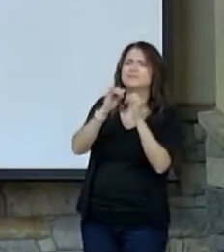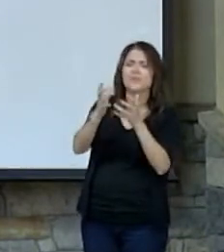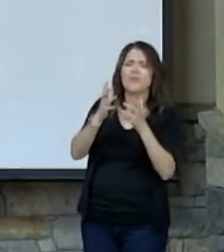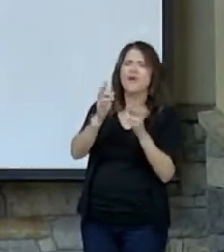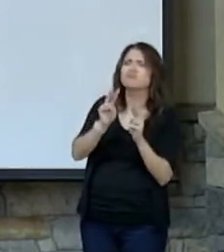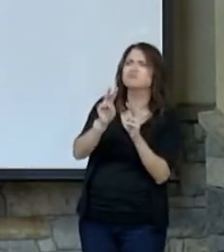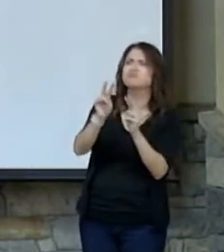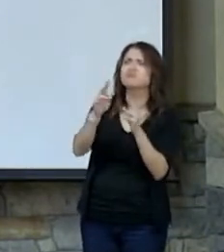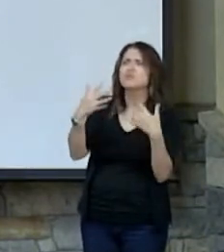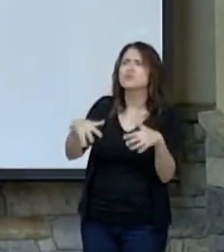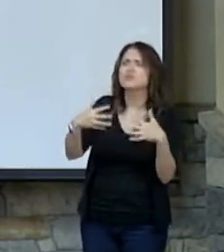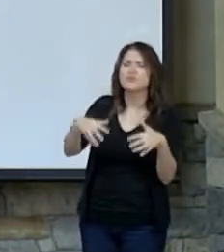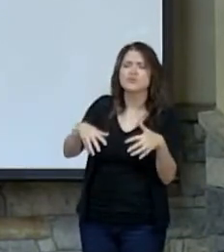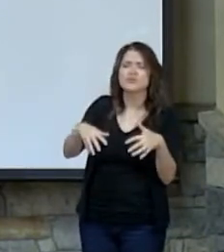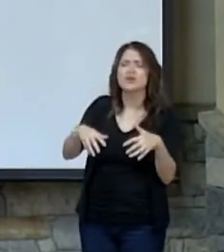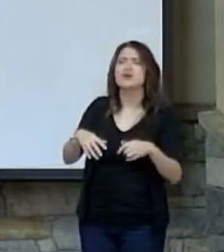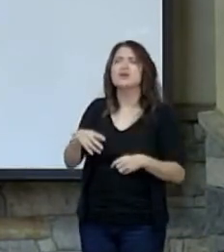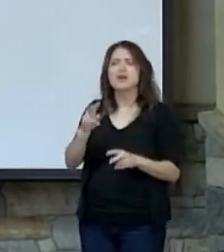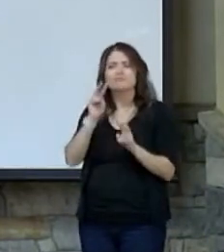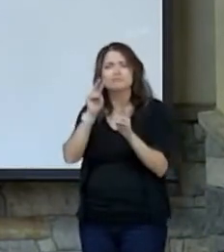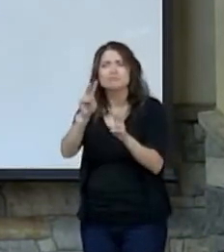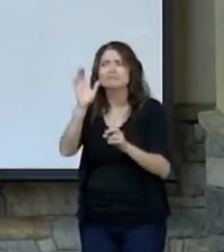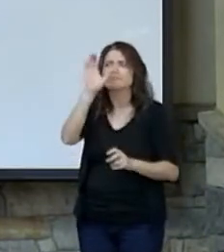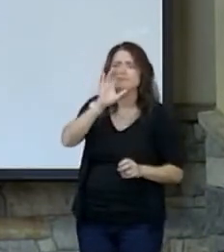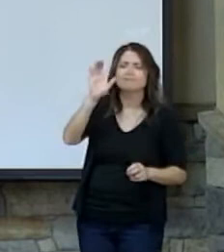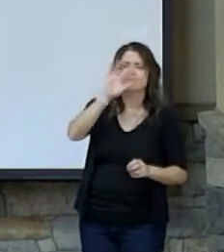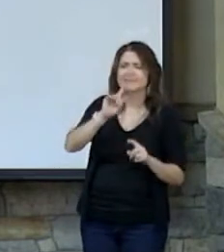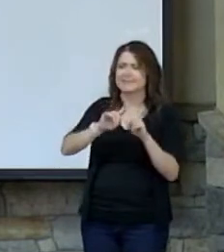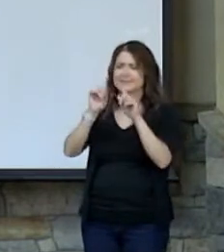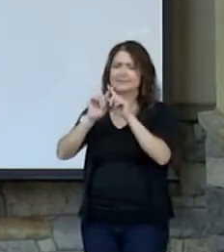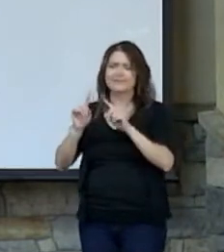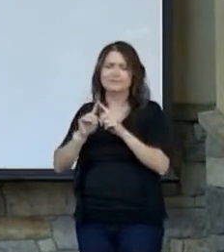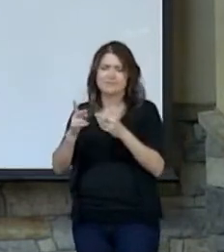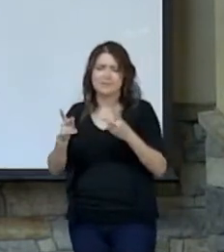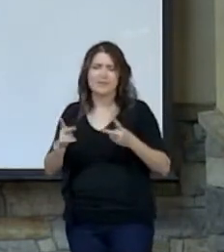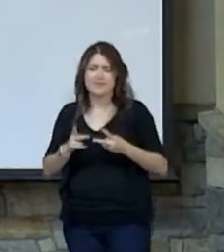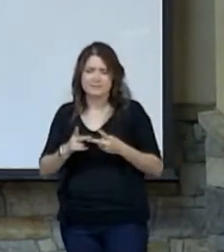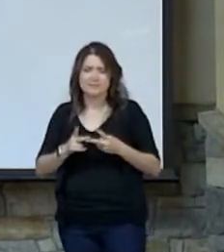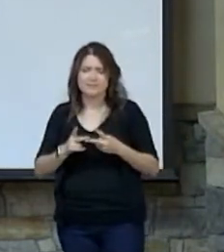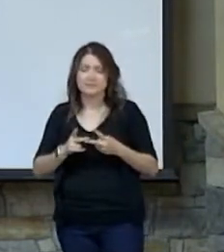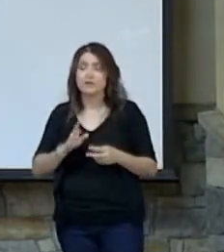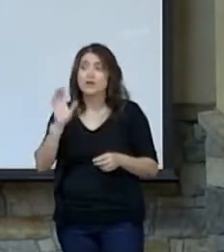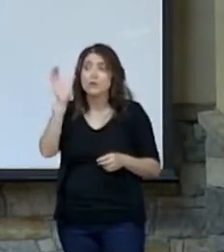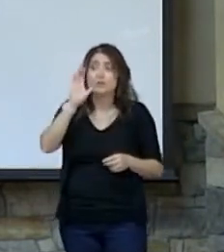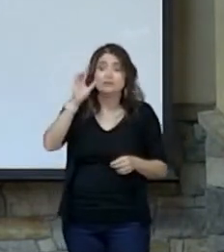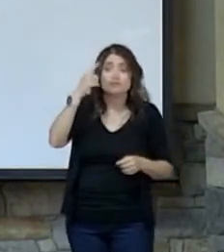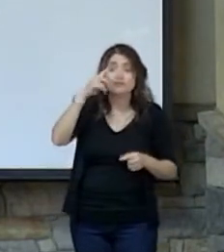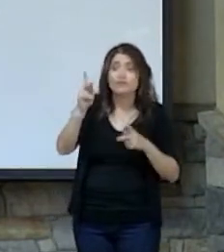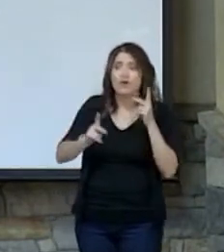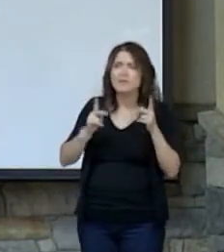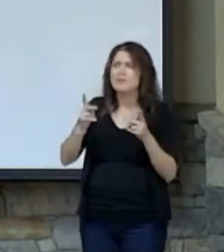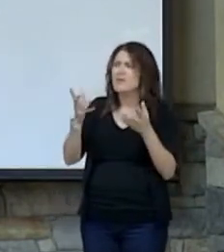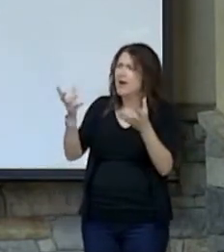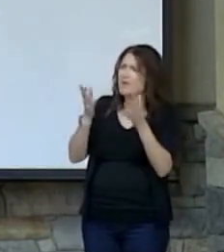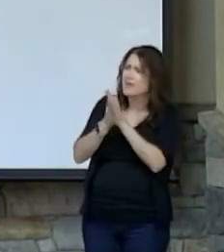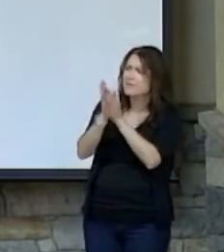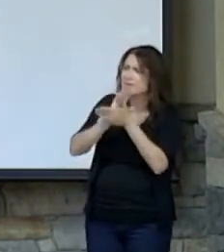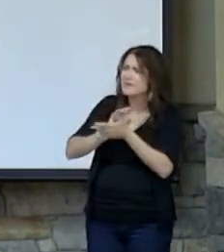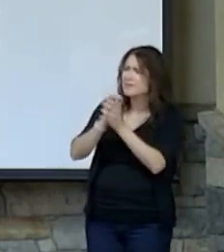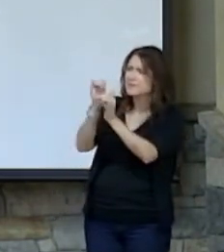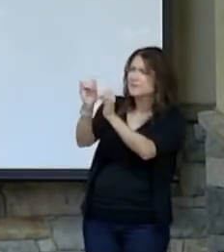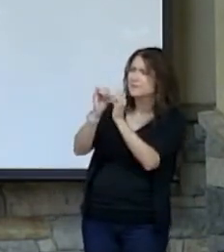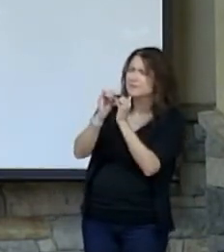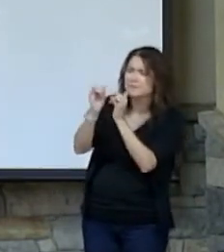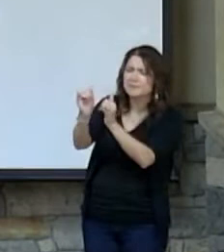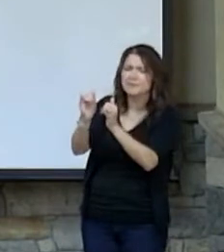to. And we look for heroes in a lot of different places. We search for people that we want to be like, and we use all these